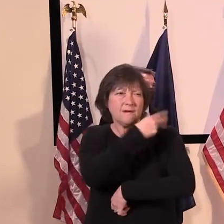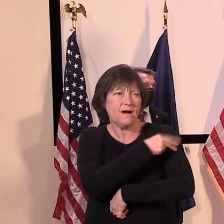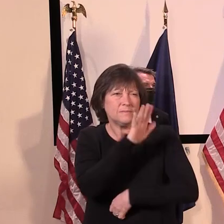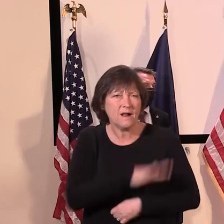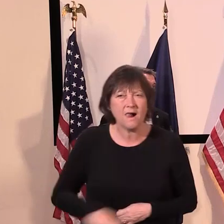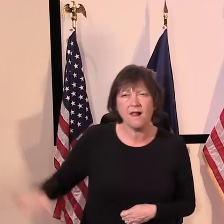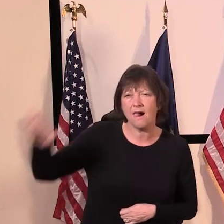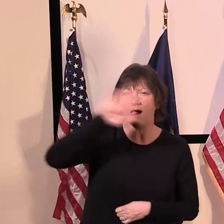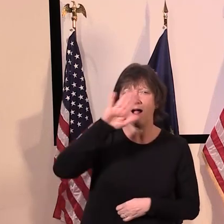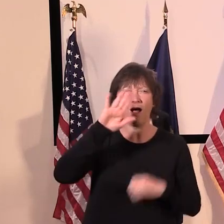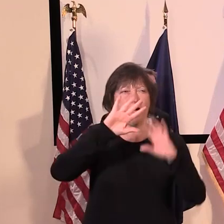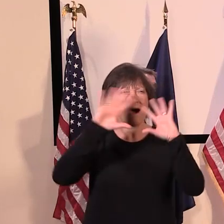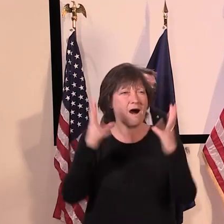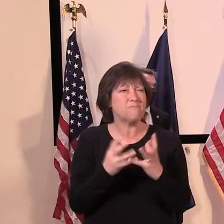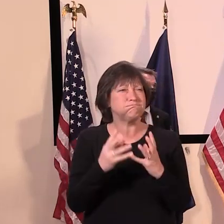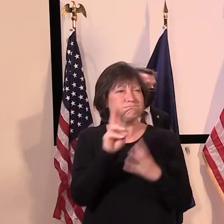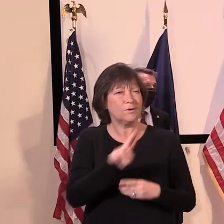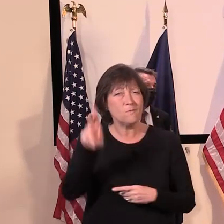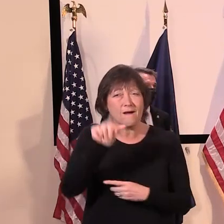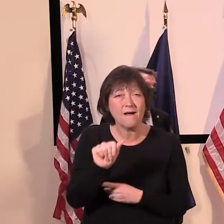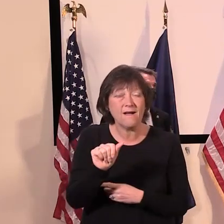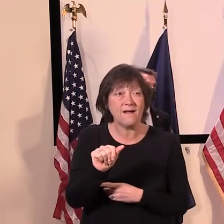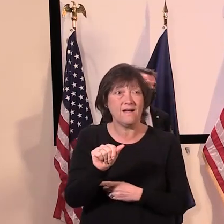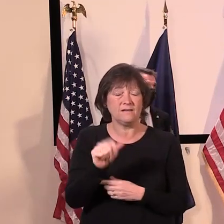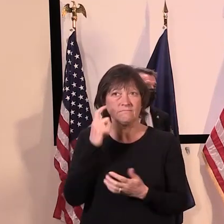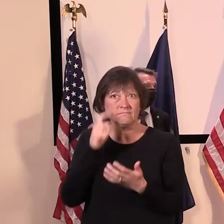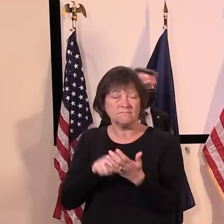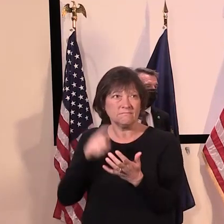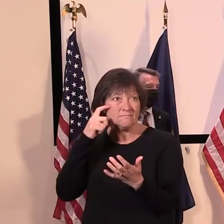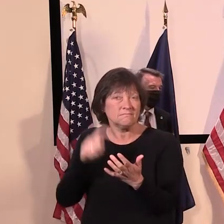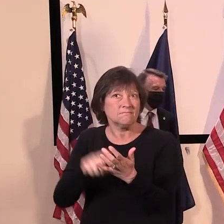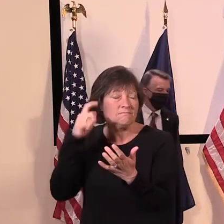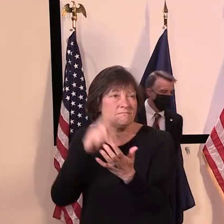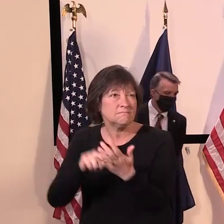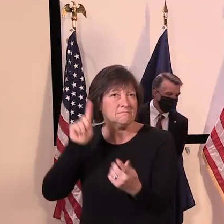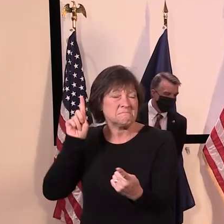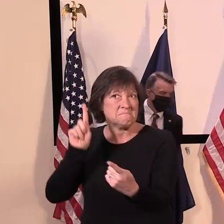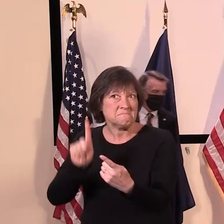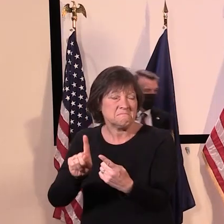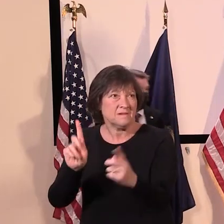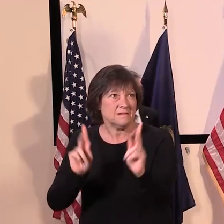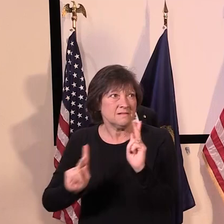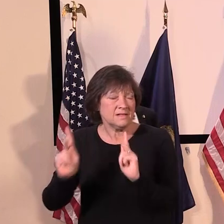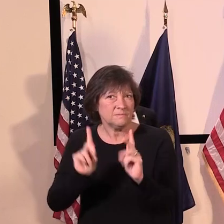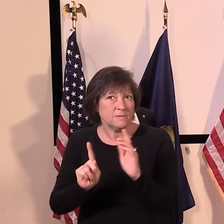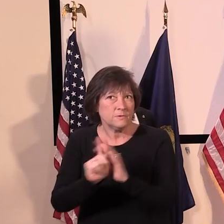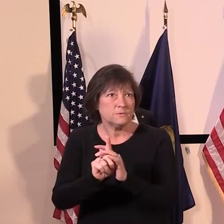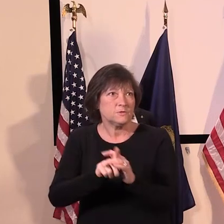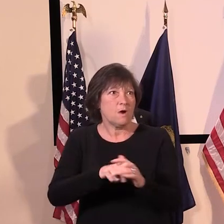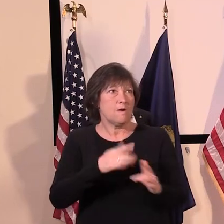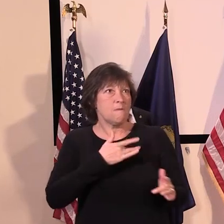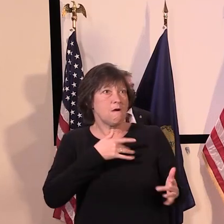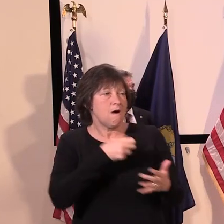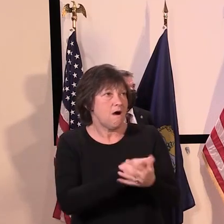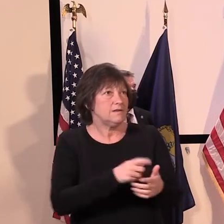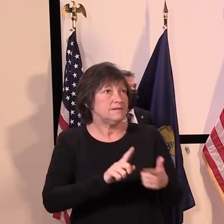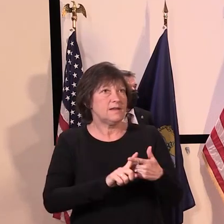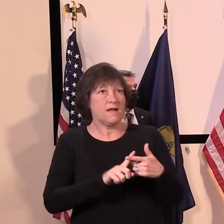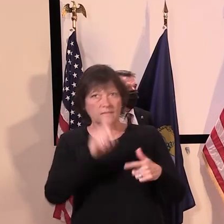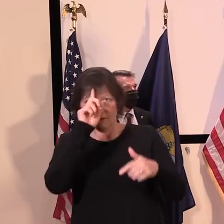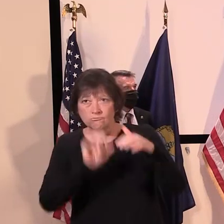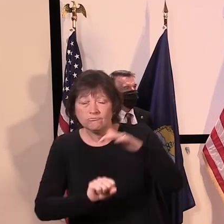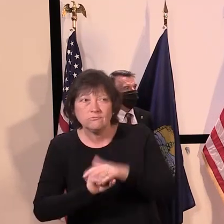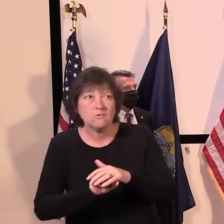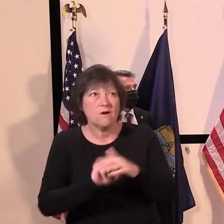are reporting marked decreases in patients presenting with heart attacks, strokes, and other serious